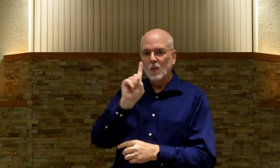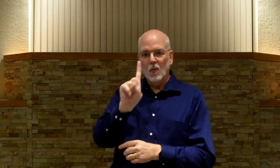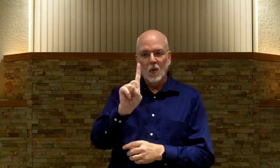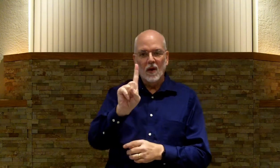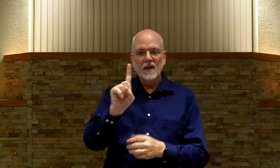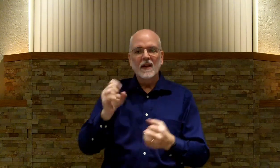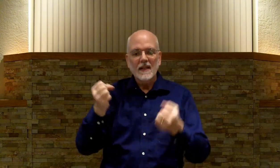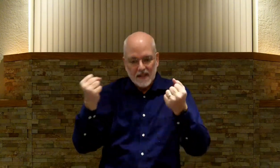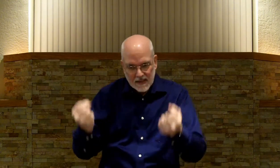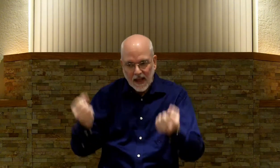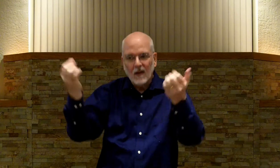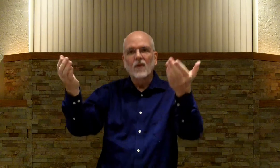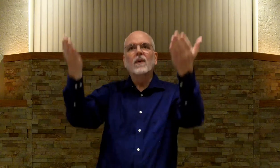One. Sacrifice.